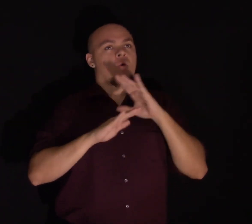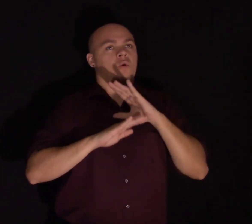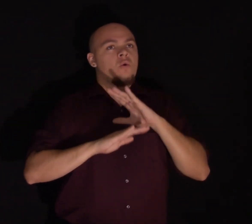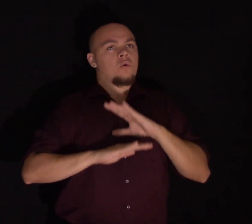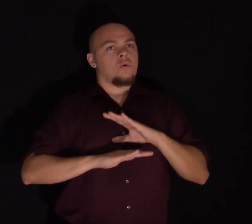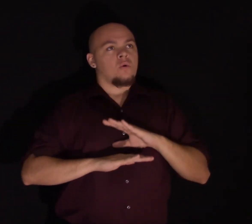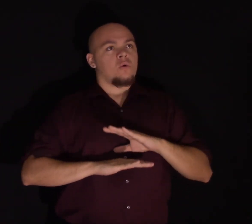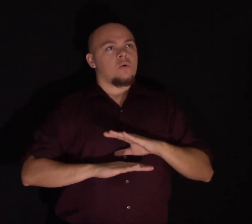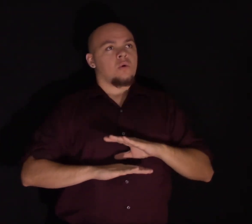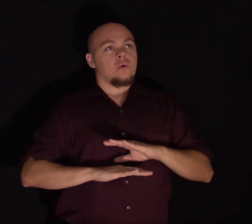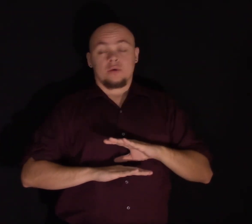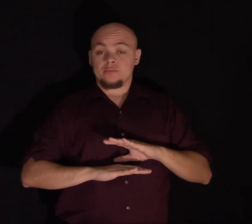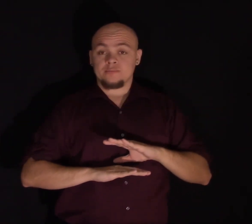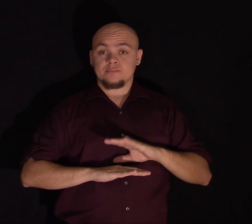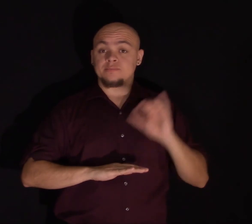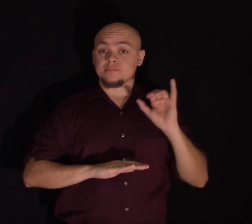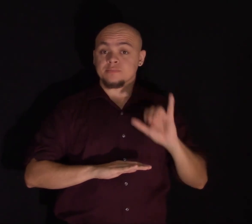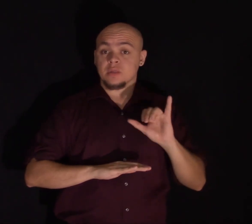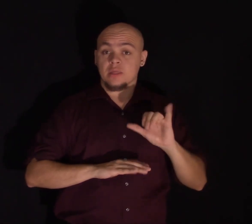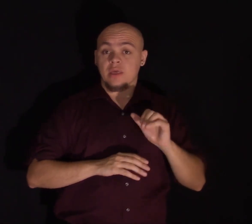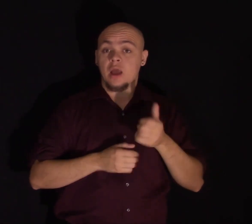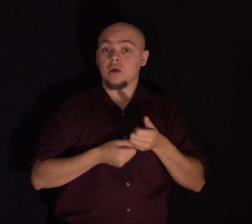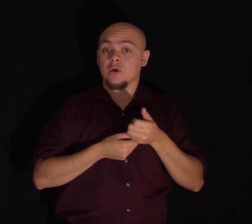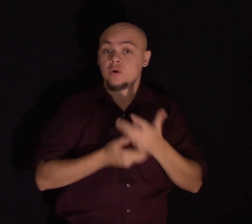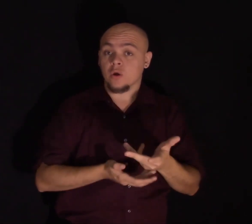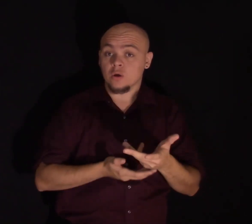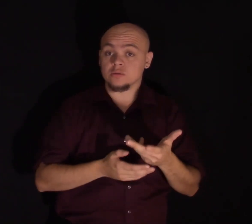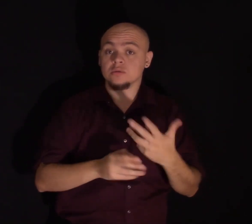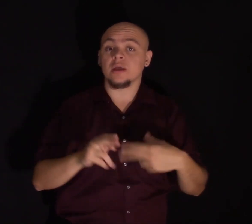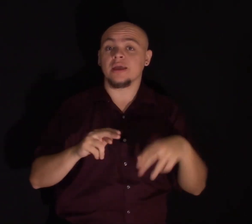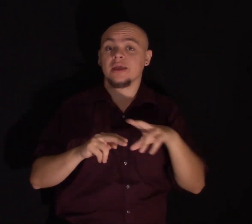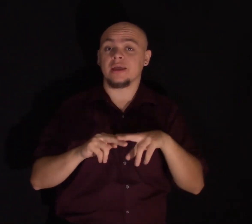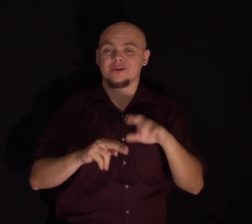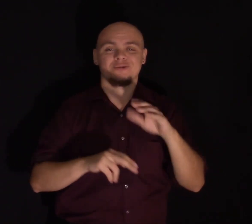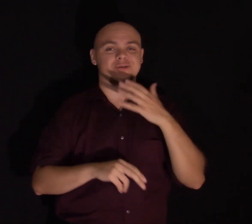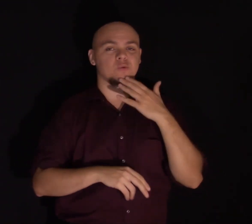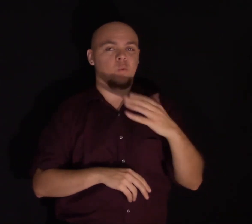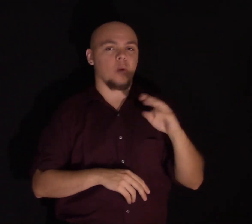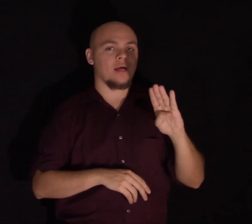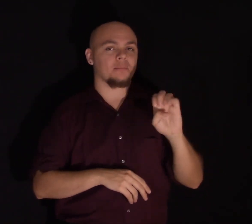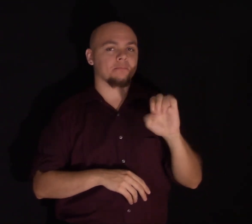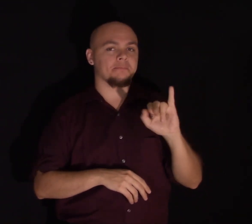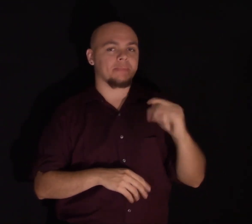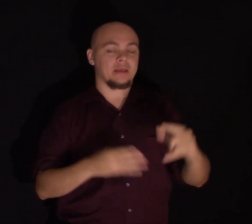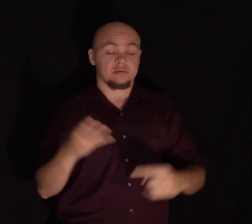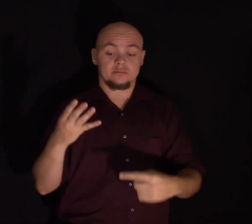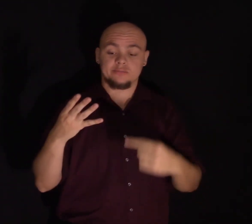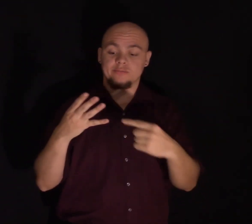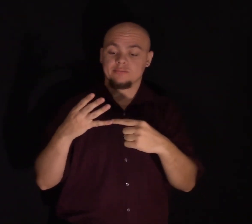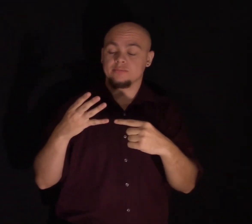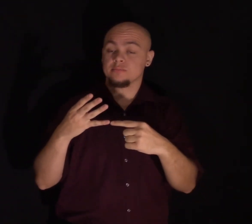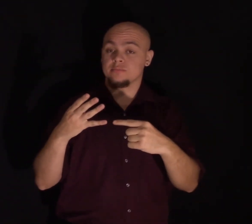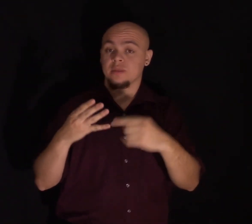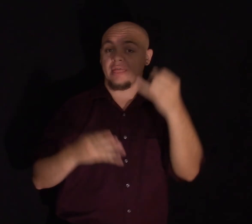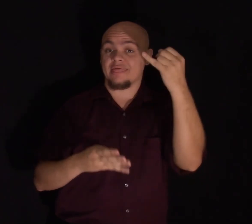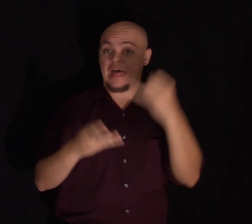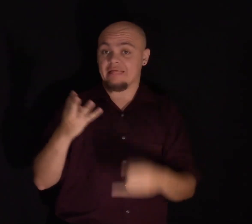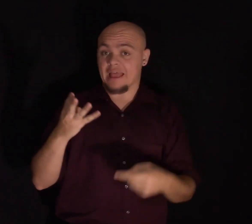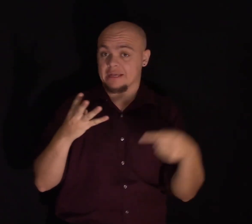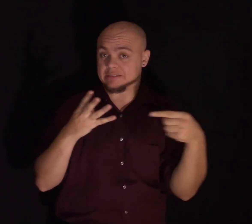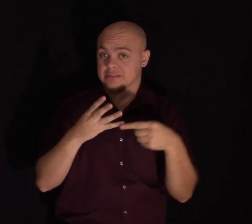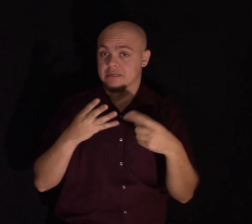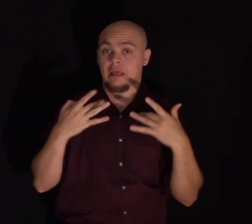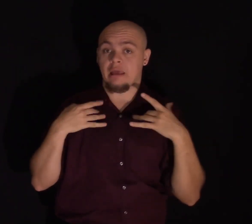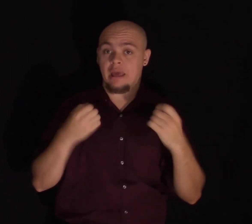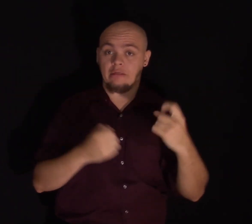this leads to increased well-being. Finally, the last pillar of a